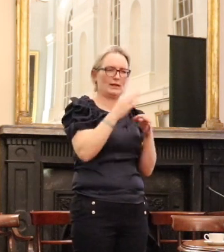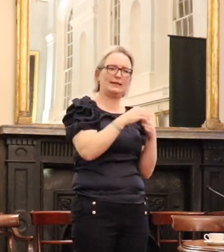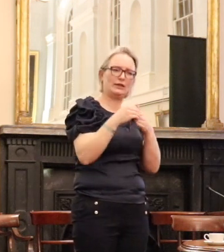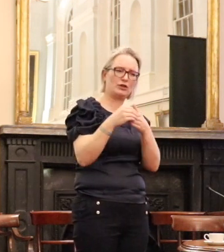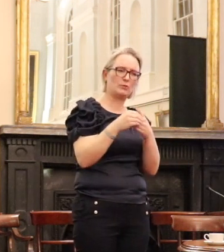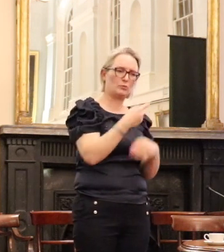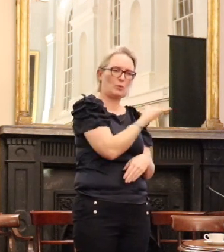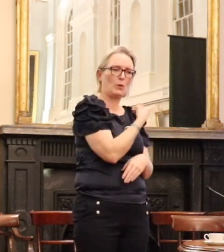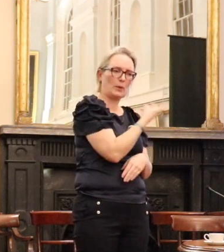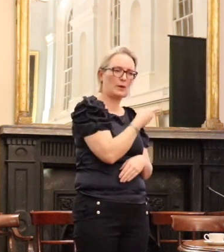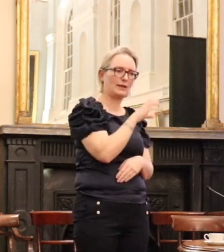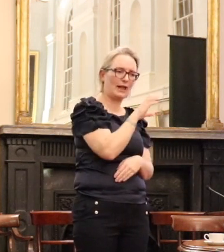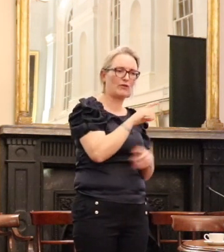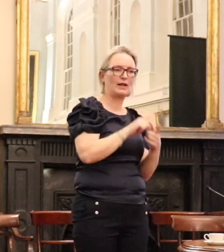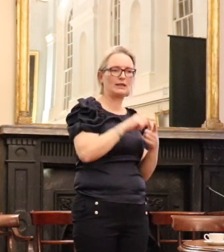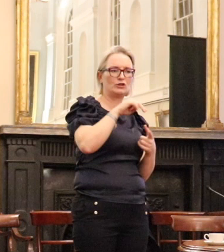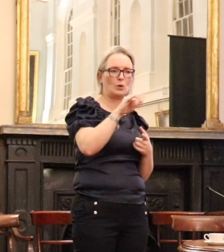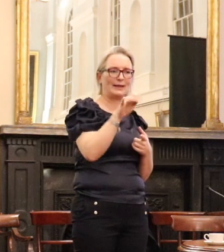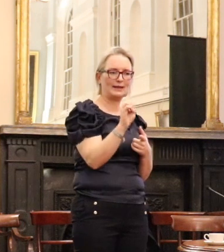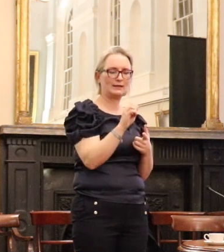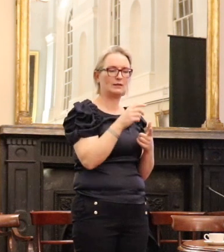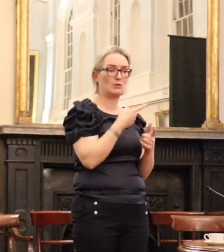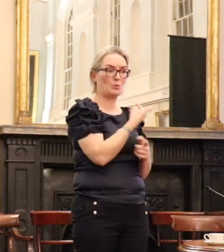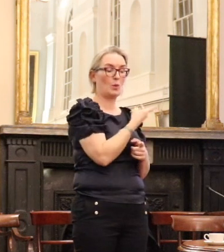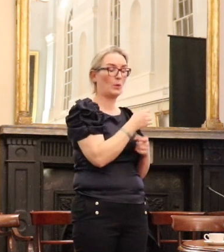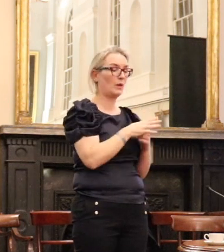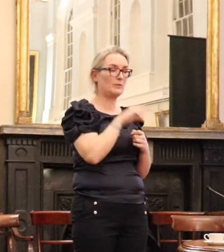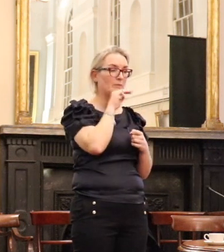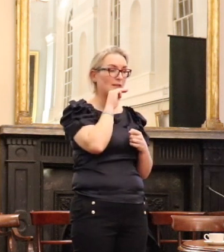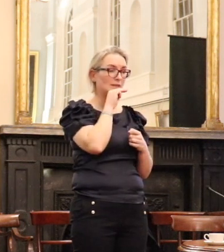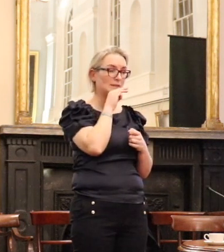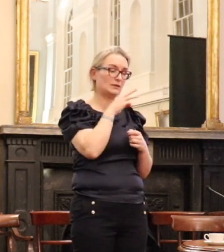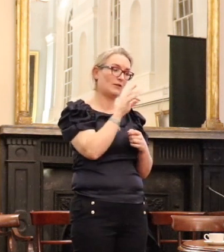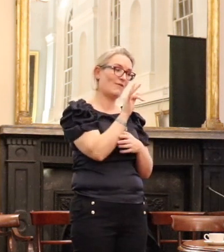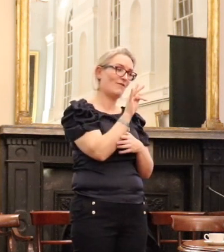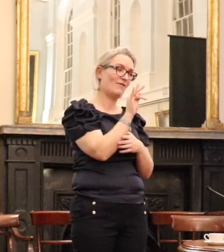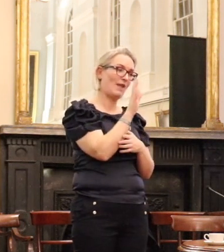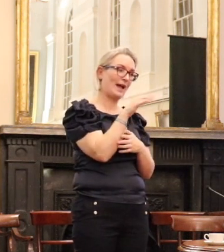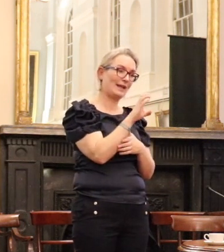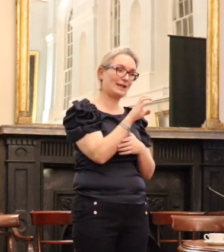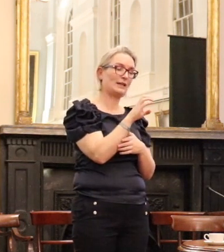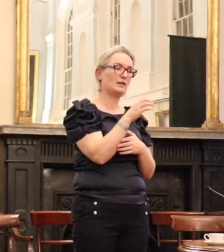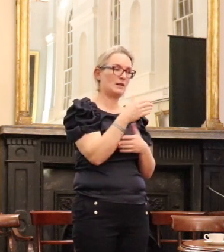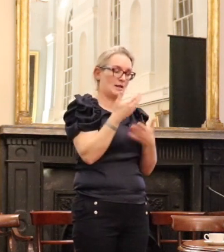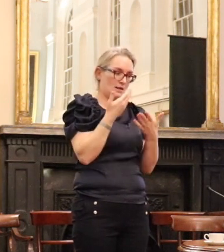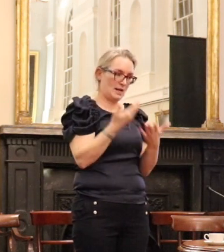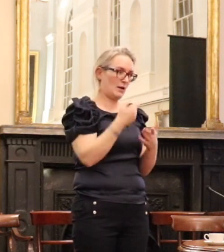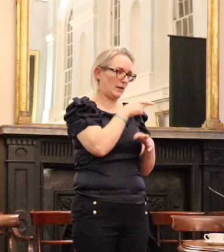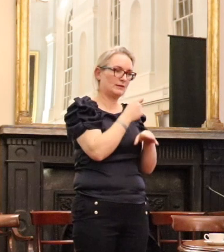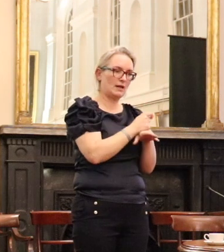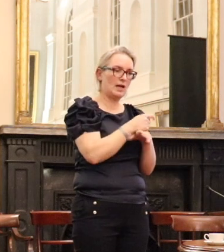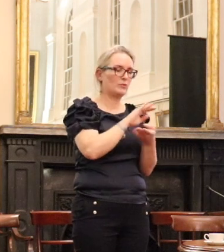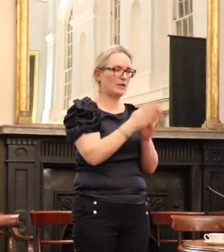employed at that point of time put Flack at the centre of extremely difficult debates and